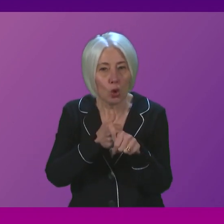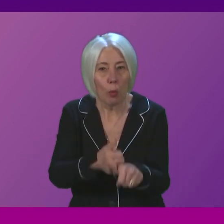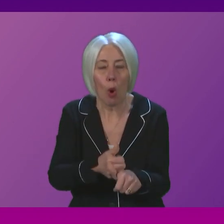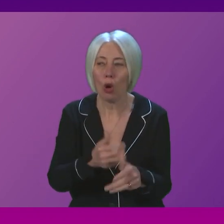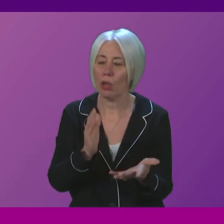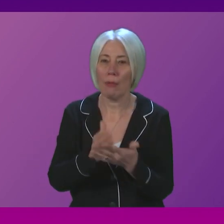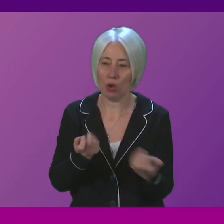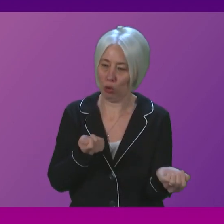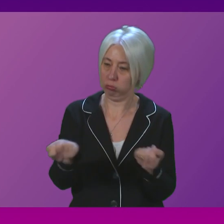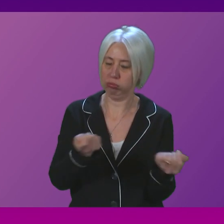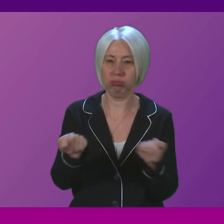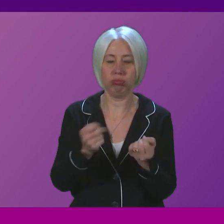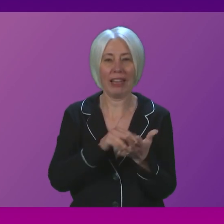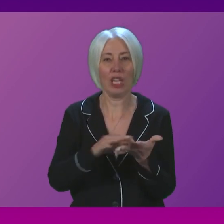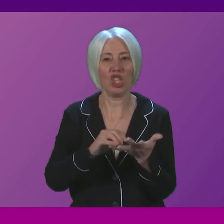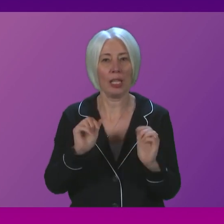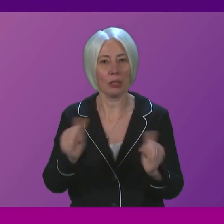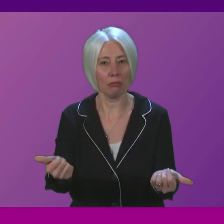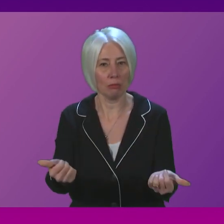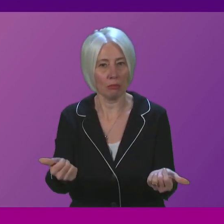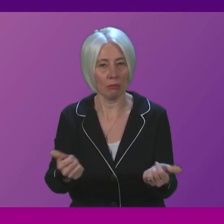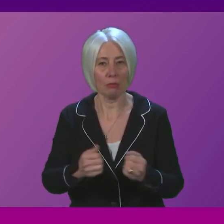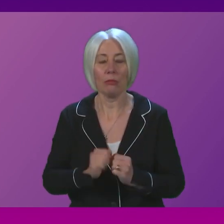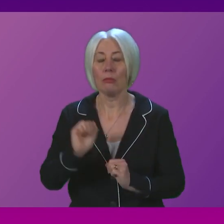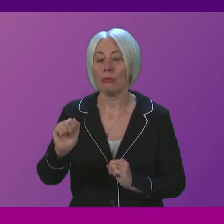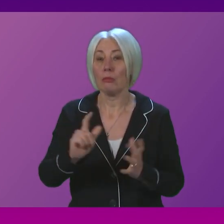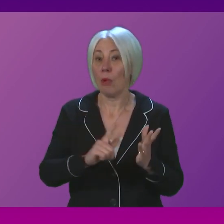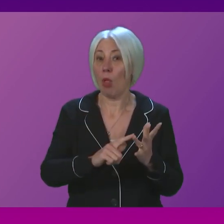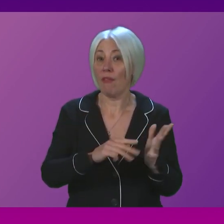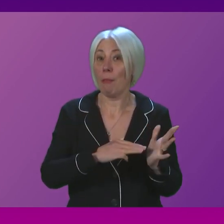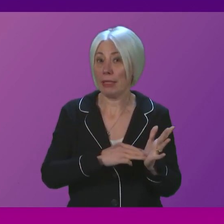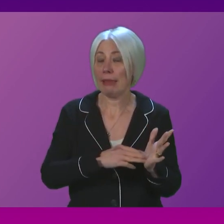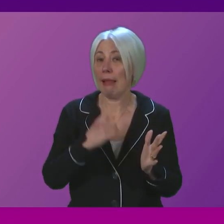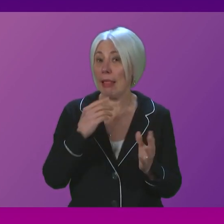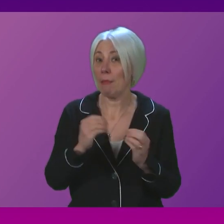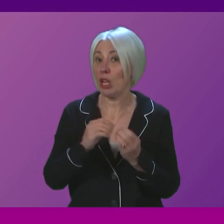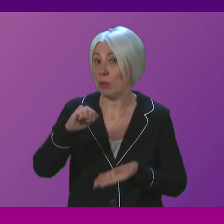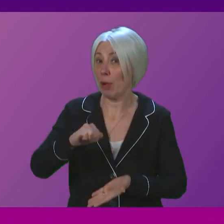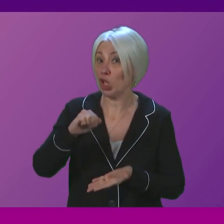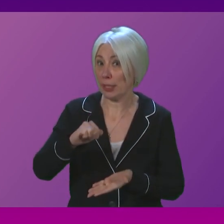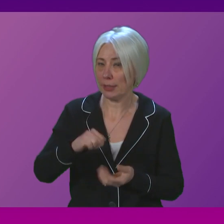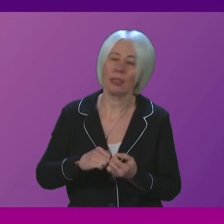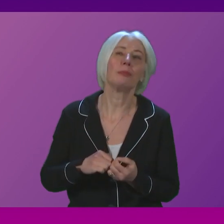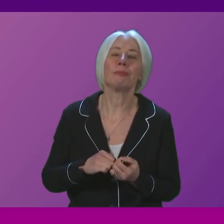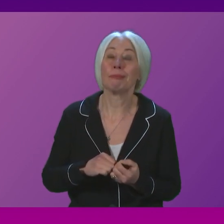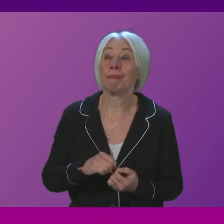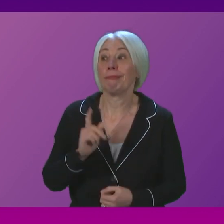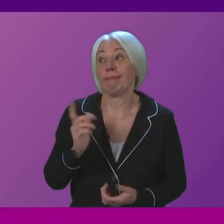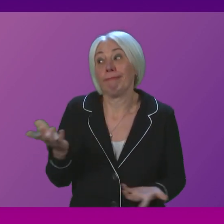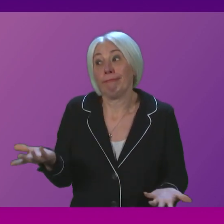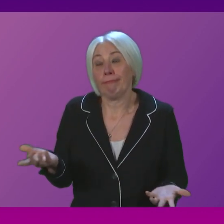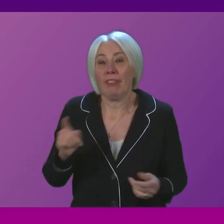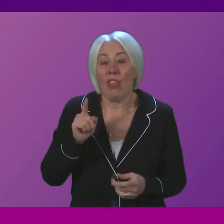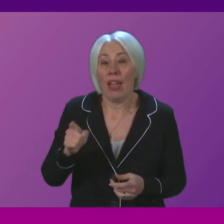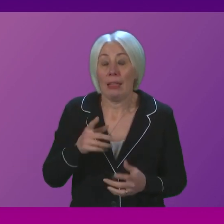management of our national health service. But of course, and Oliver Mundell did mention budgets, it is the case that we are